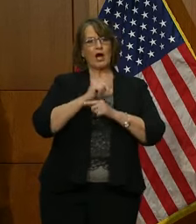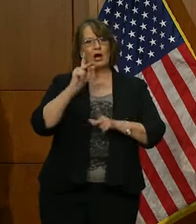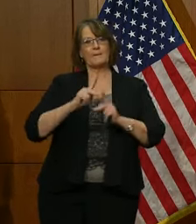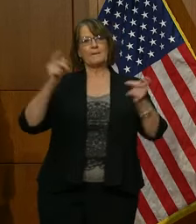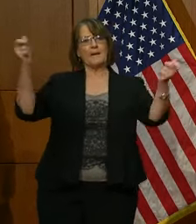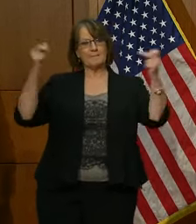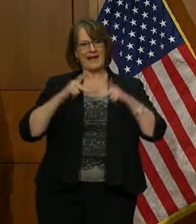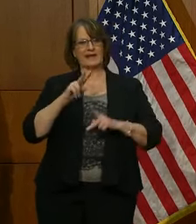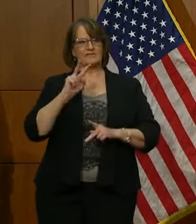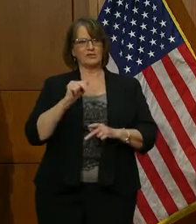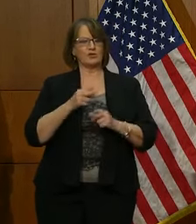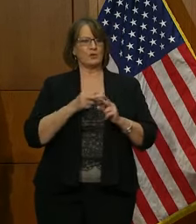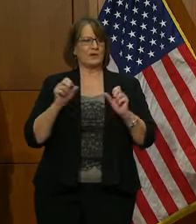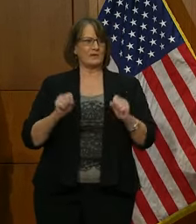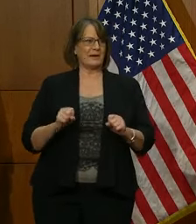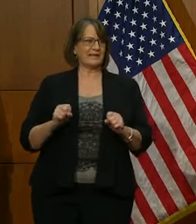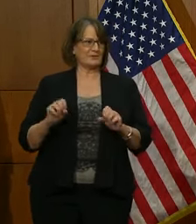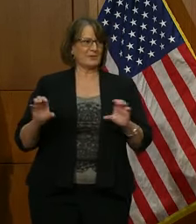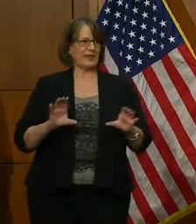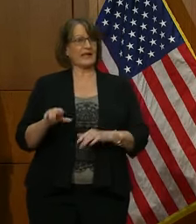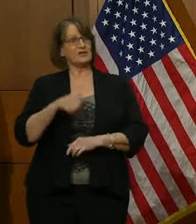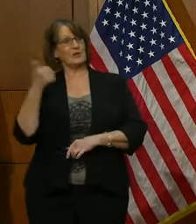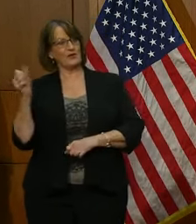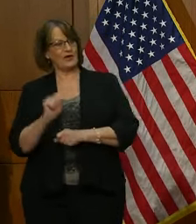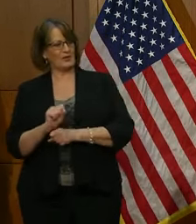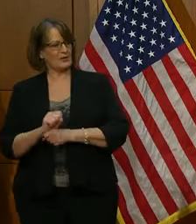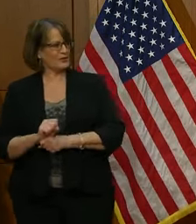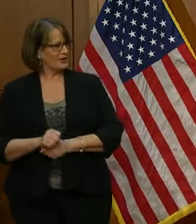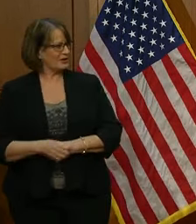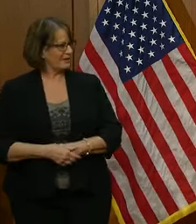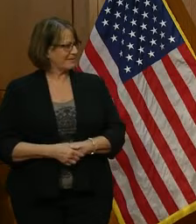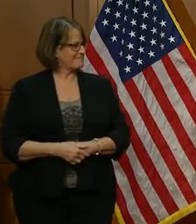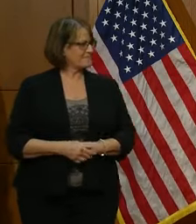that they can carry out these other missions. Secretary Hopkins.